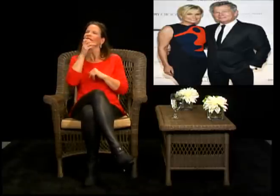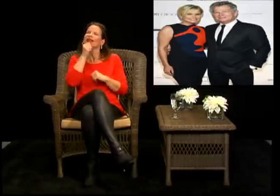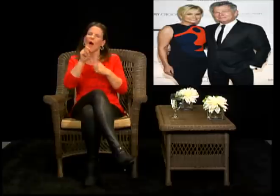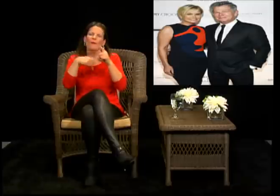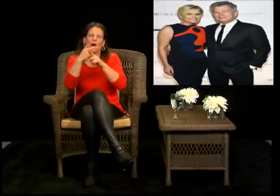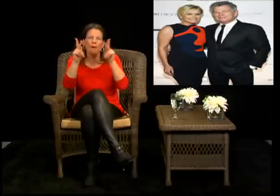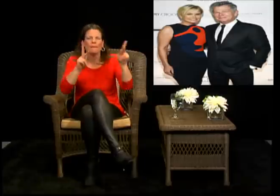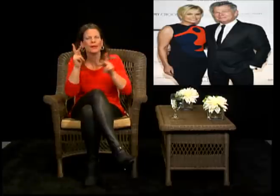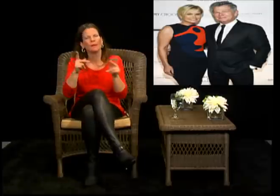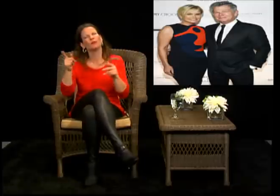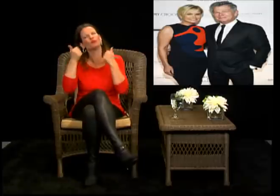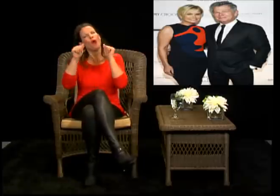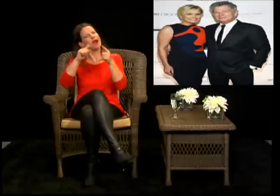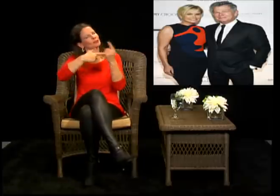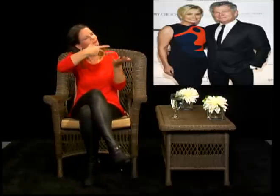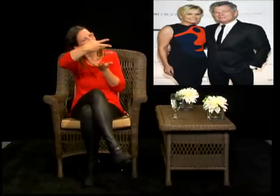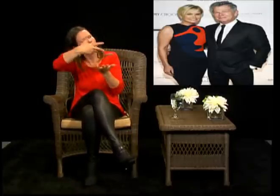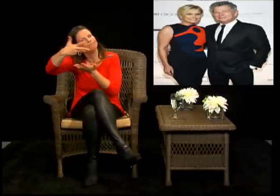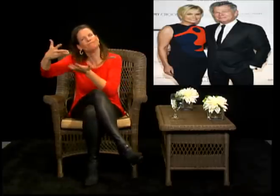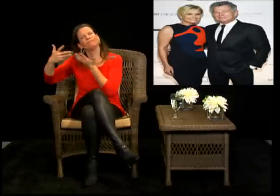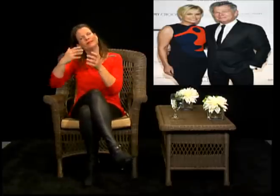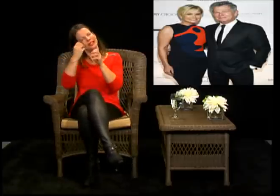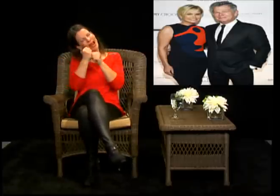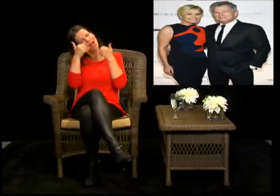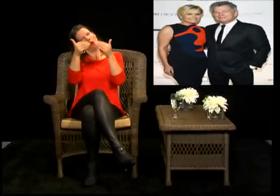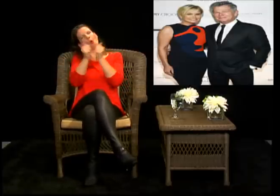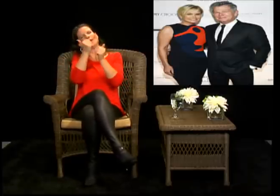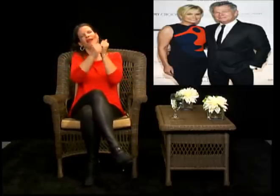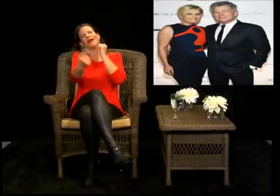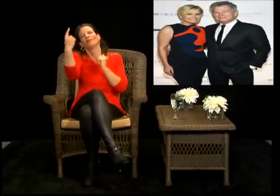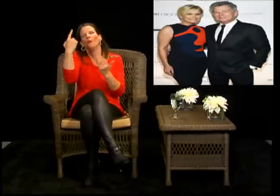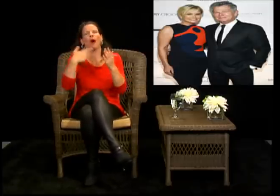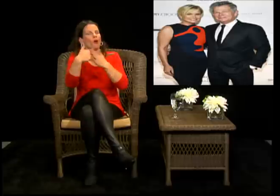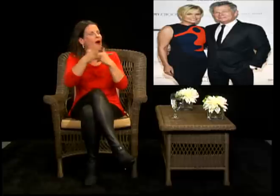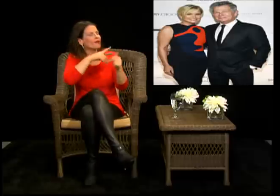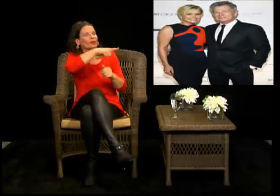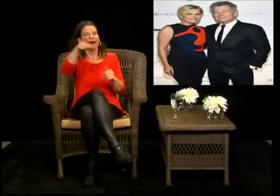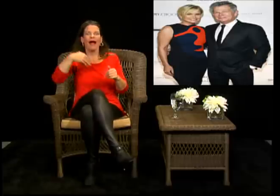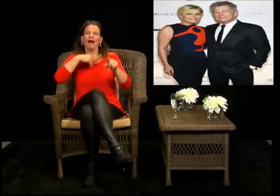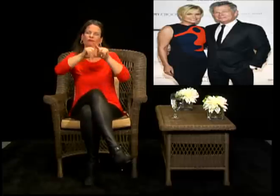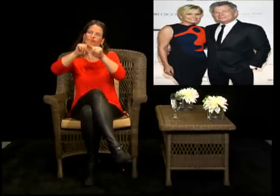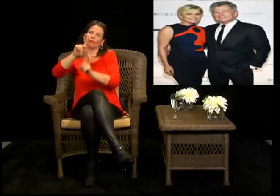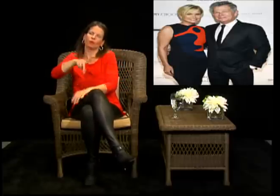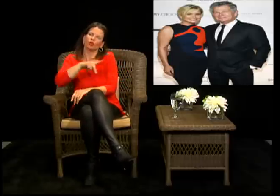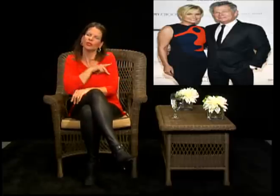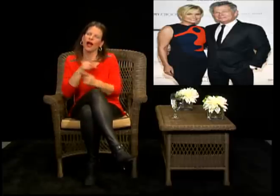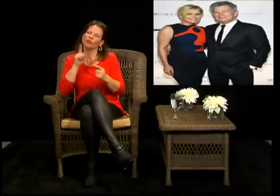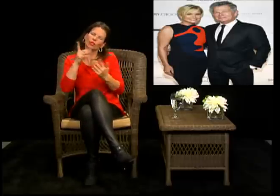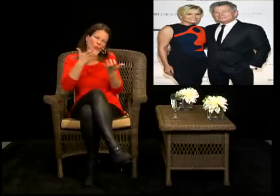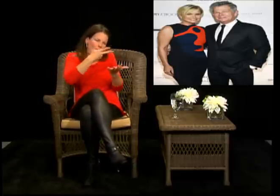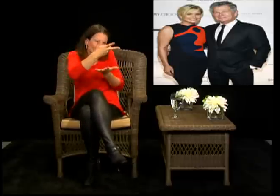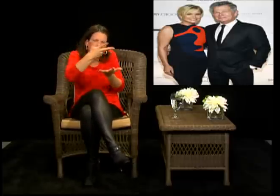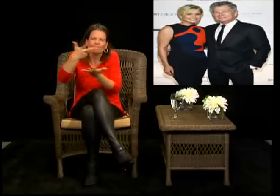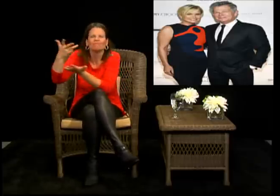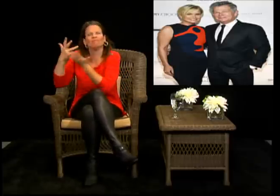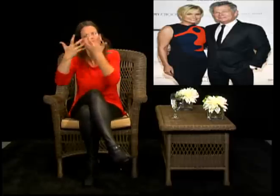up to she's sweet she has a good heart she really cares about people genuinely she wanted to help others